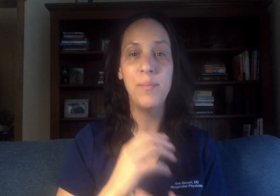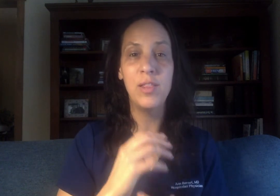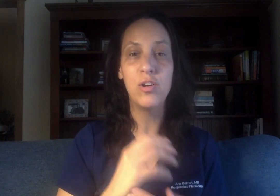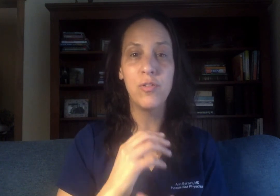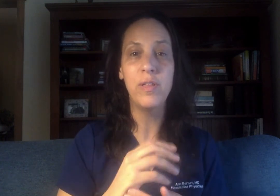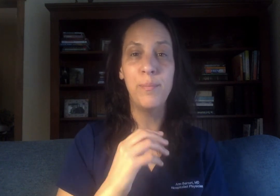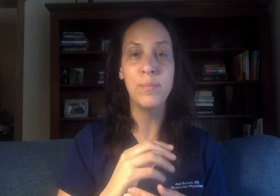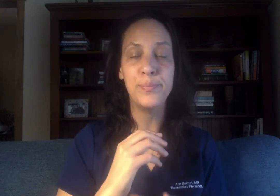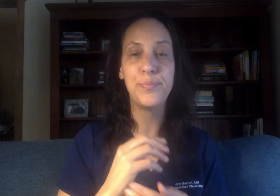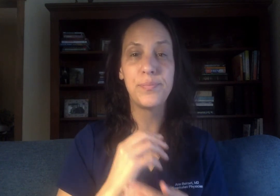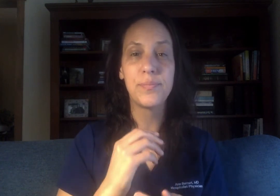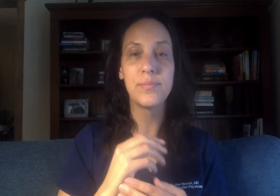may look for them